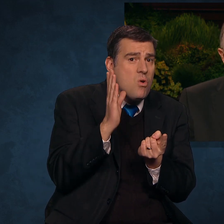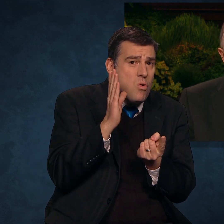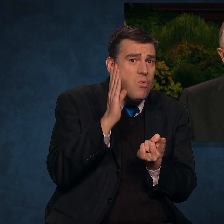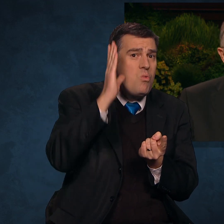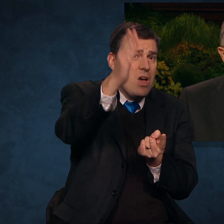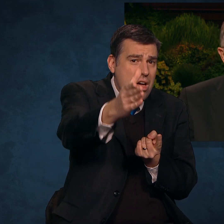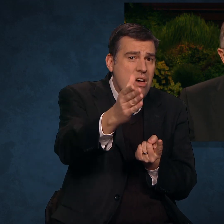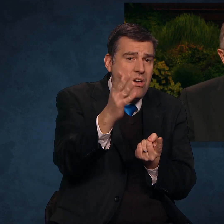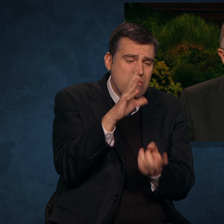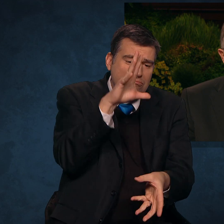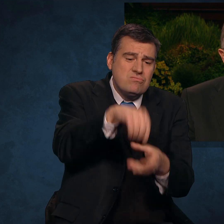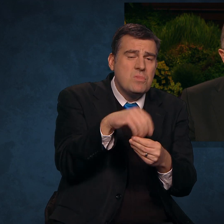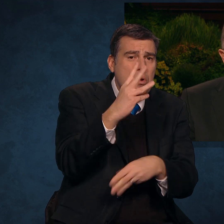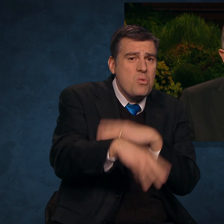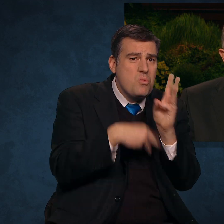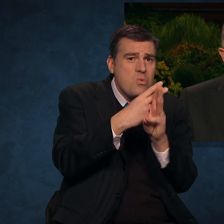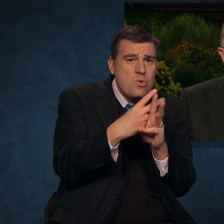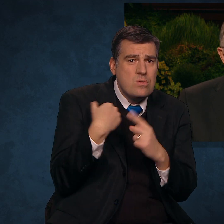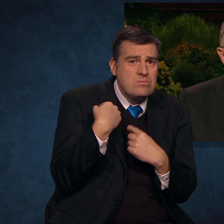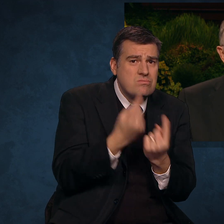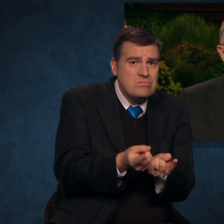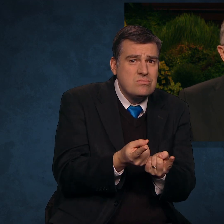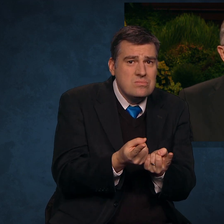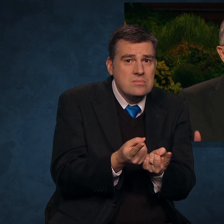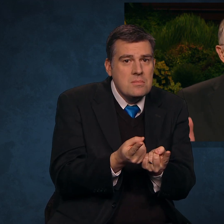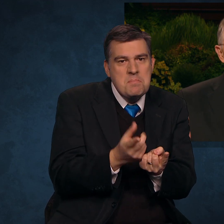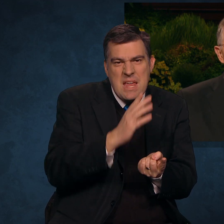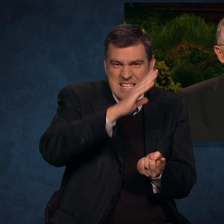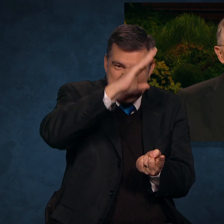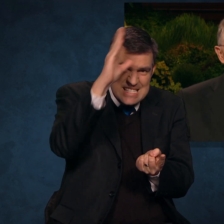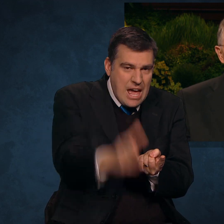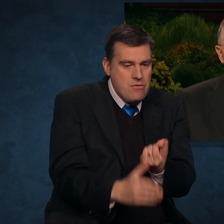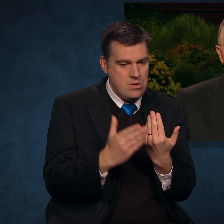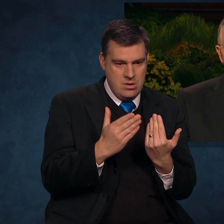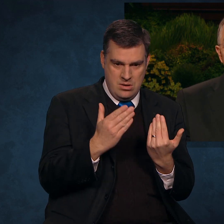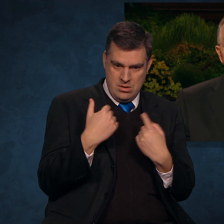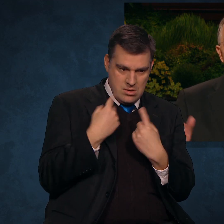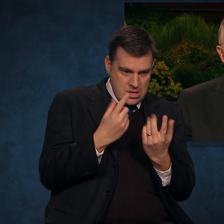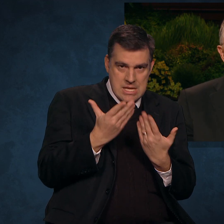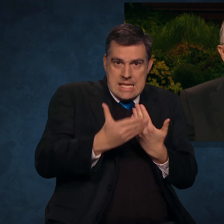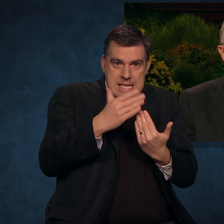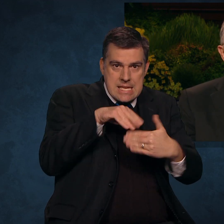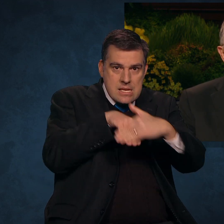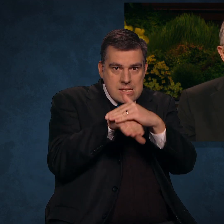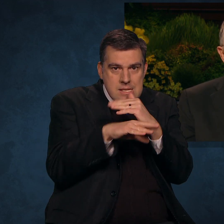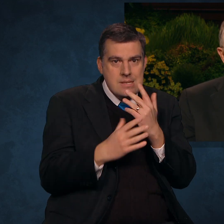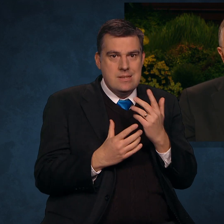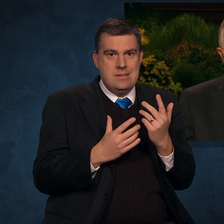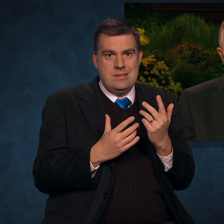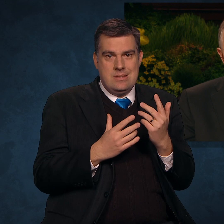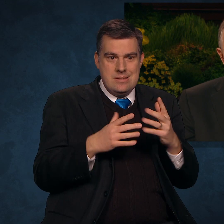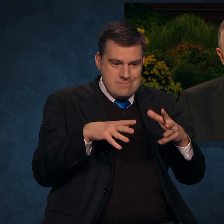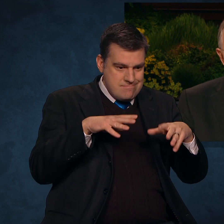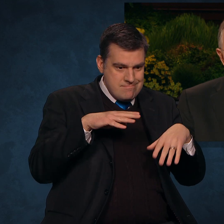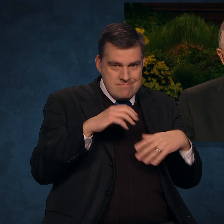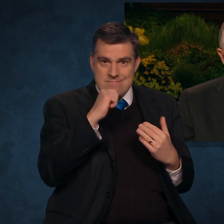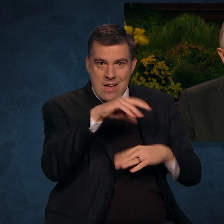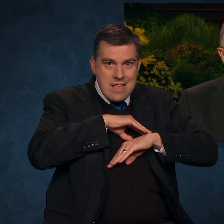will be a part of this world, but it has never been so accessible, insatiable, and acceptable.